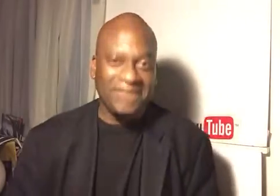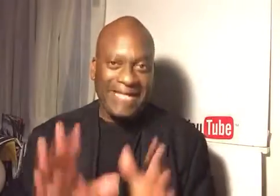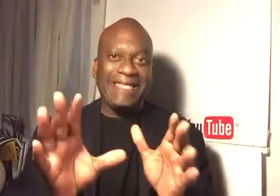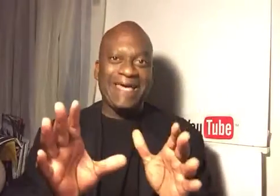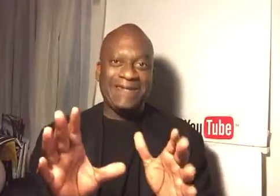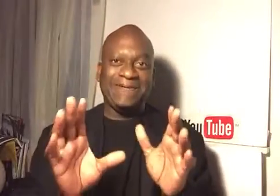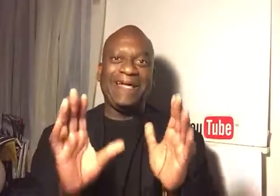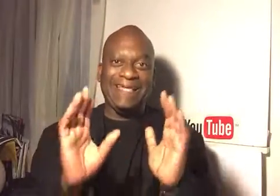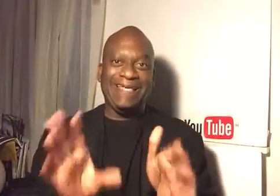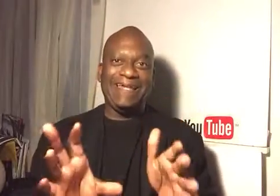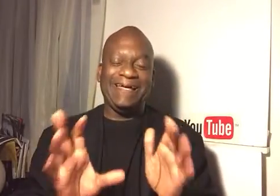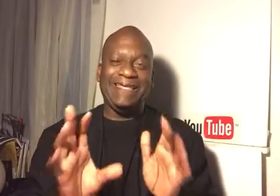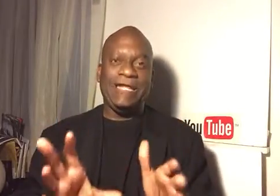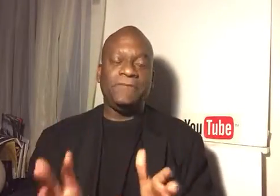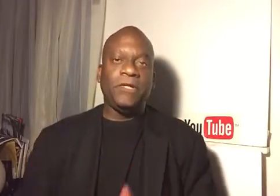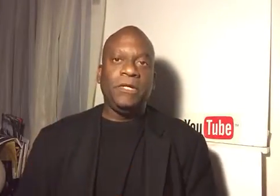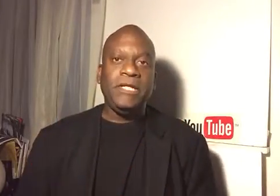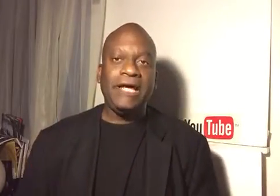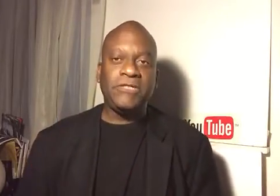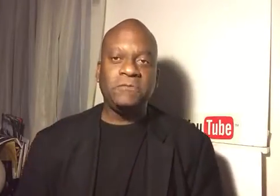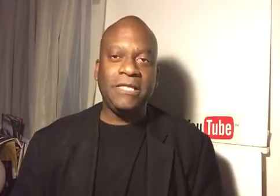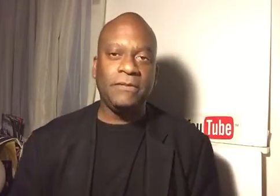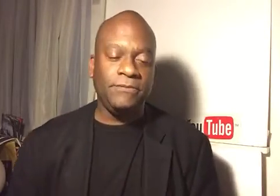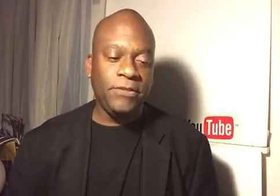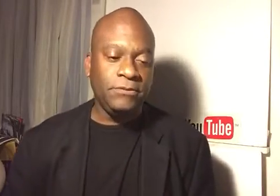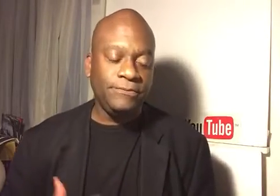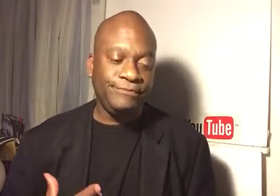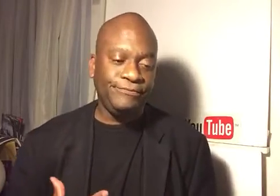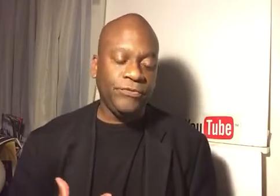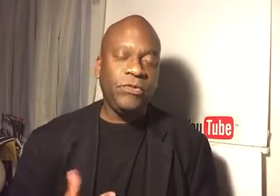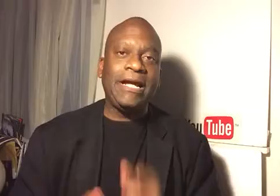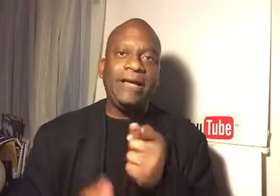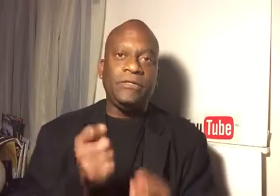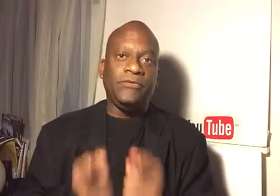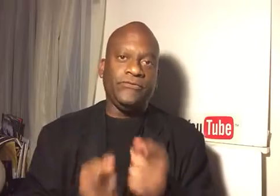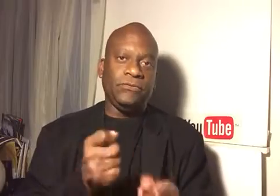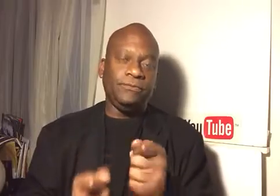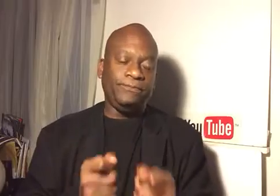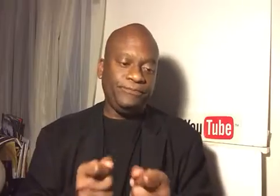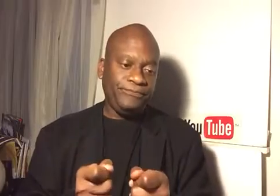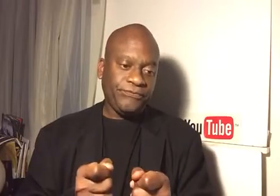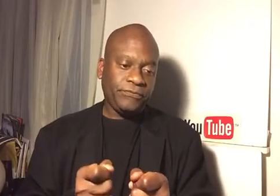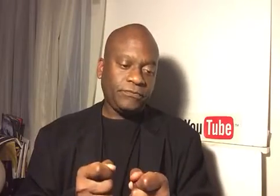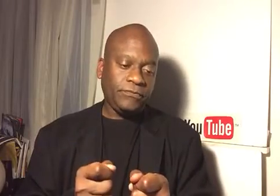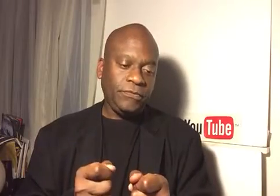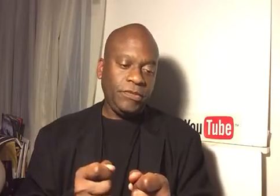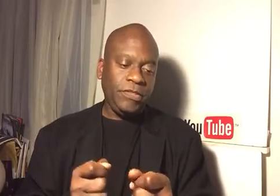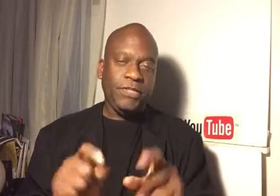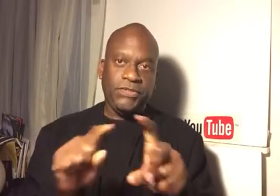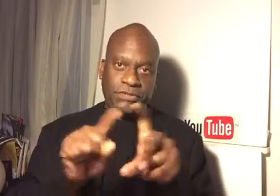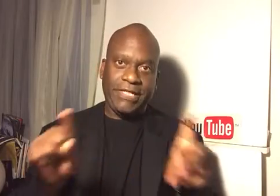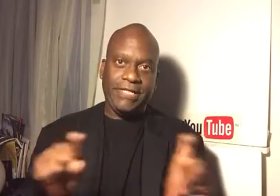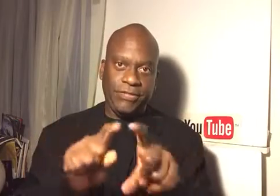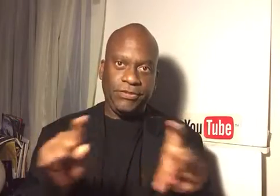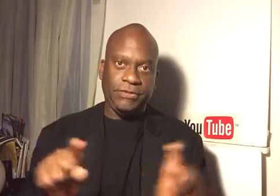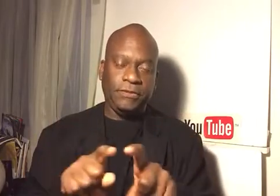I get it, okay? I get it, I get it. You know, I have to explain that, but what I go through in society in general,